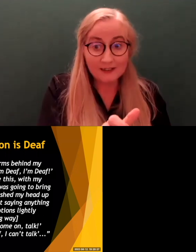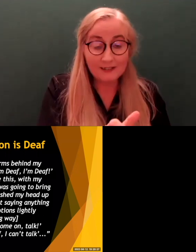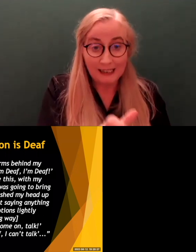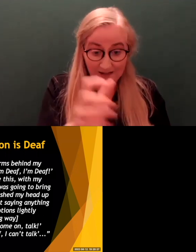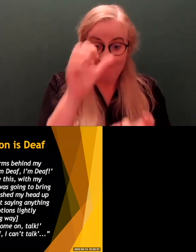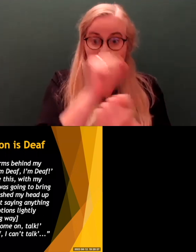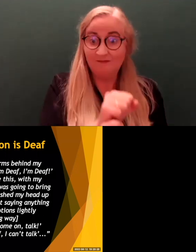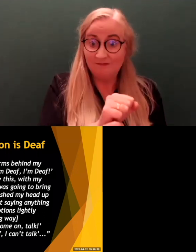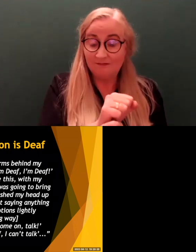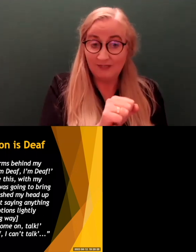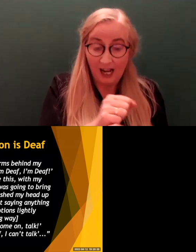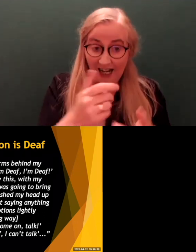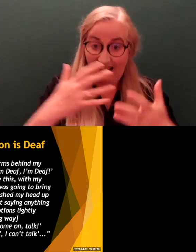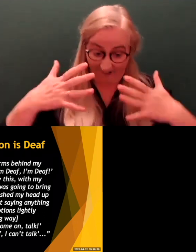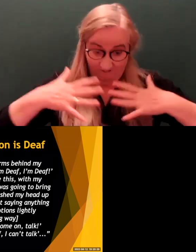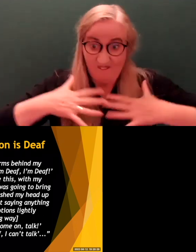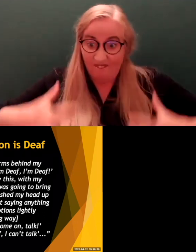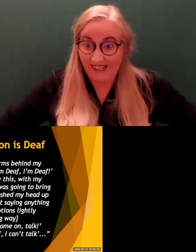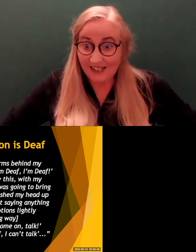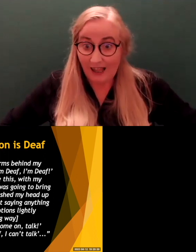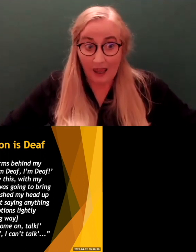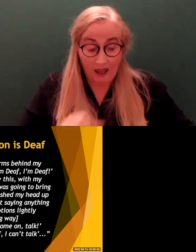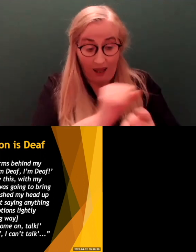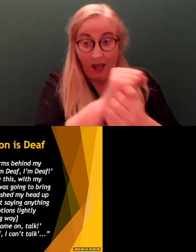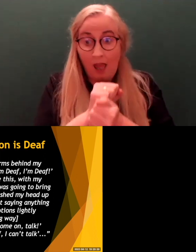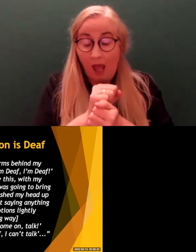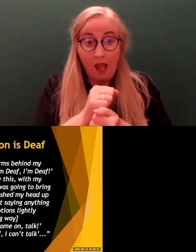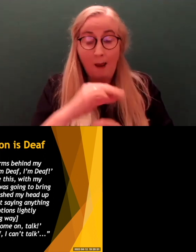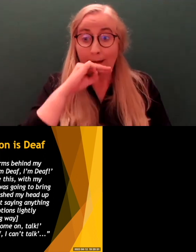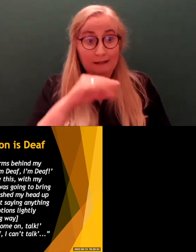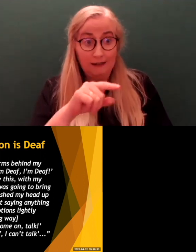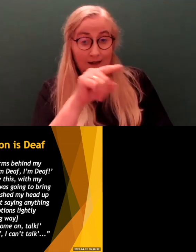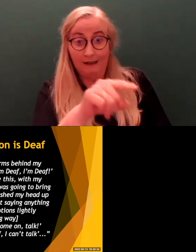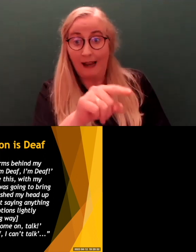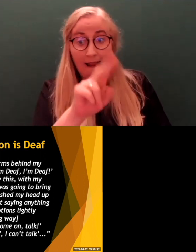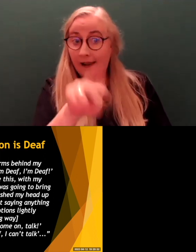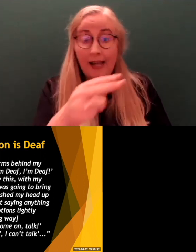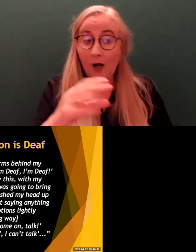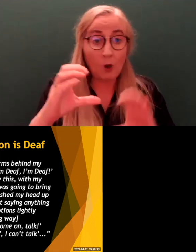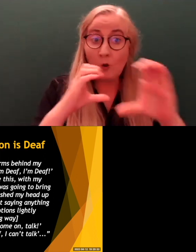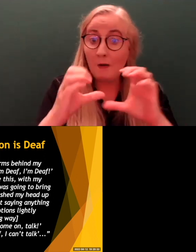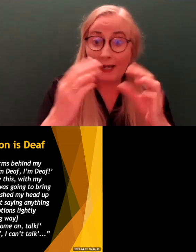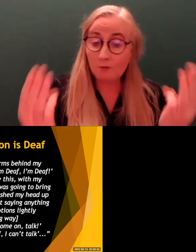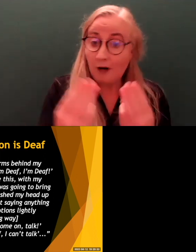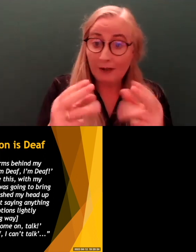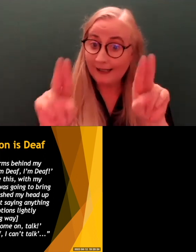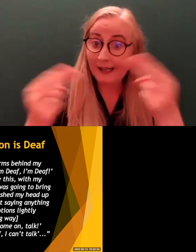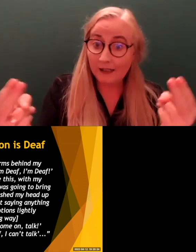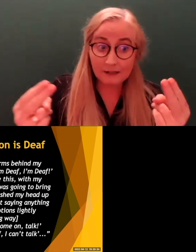physically restrained them in a way that they couldn't communicate properly. And so, this was really,